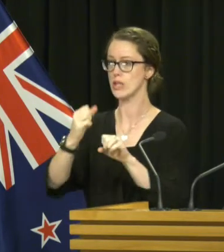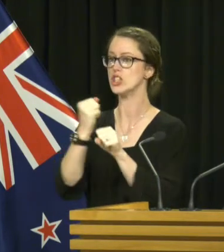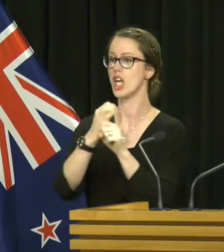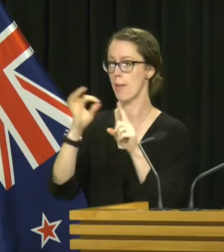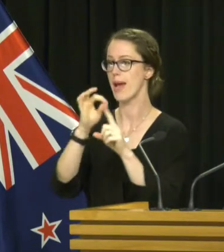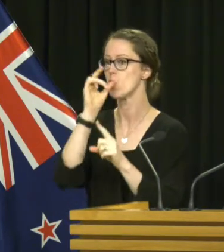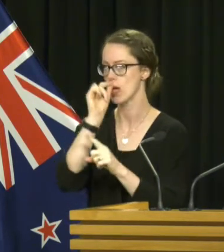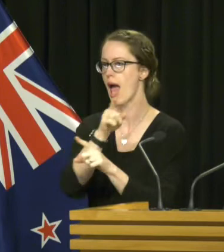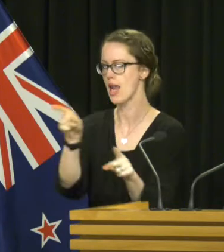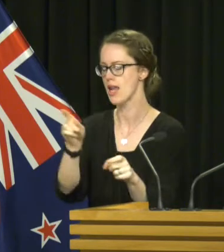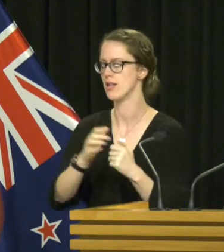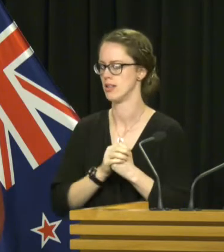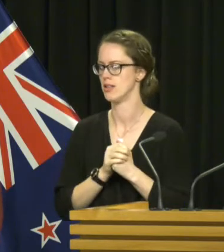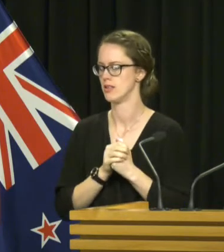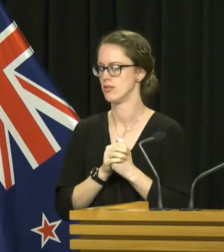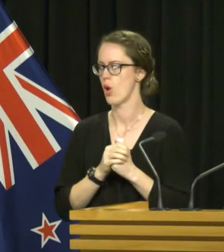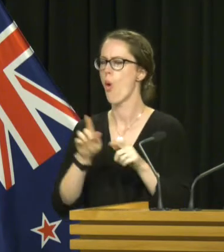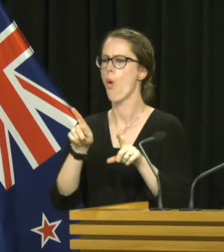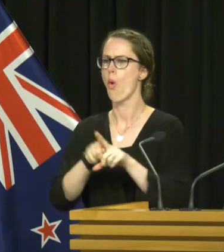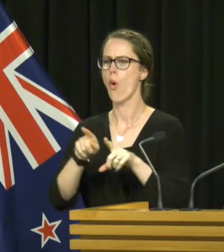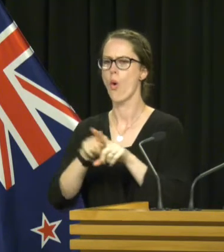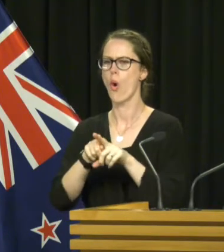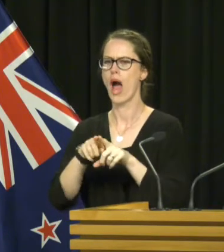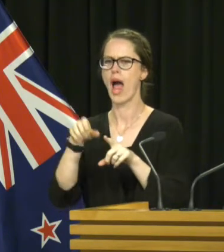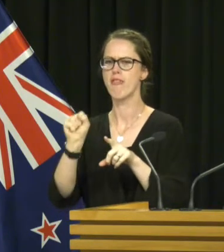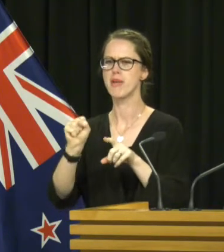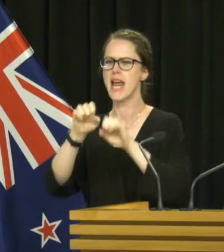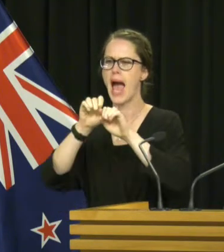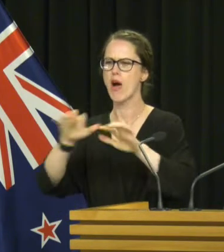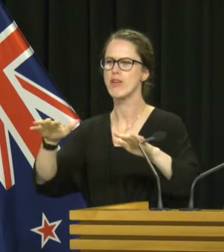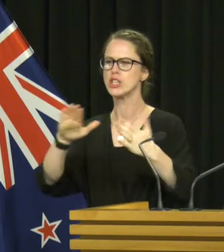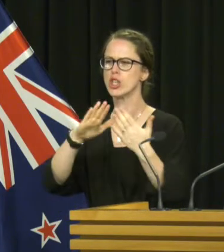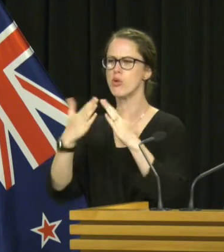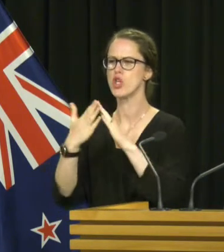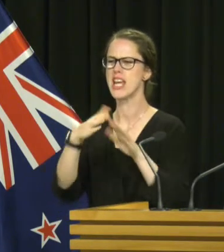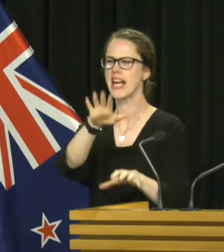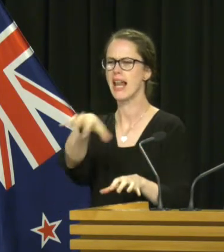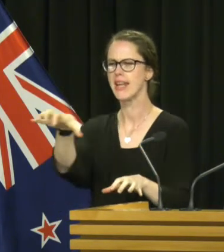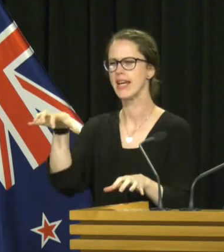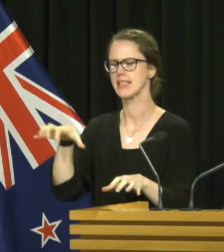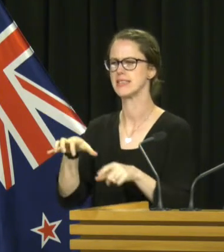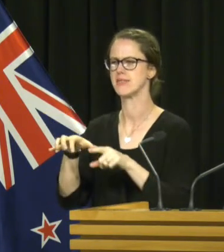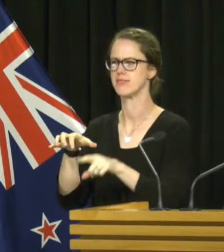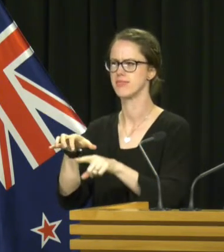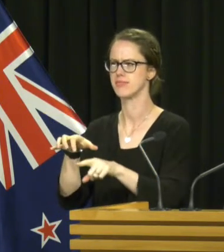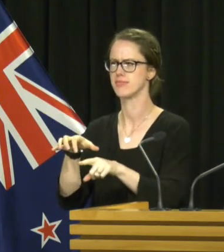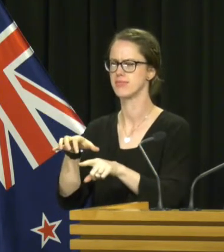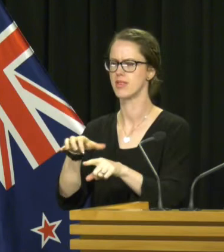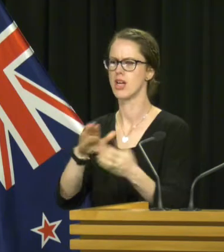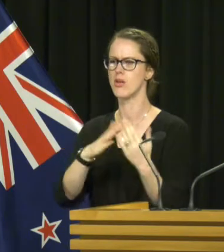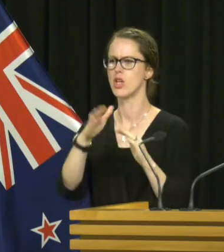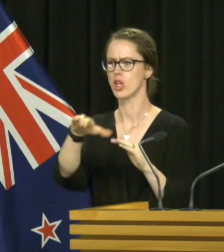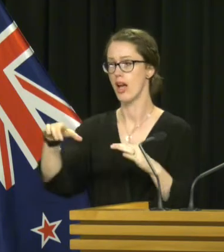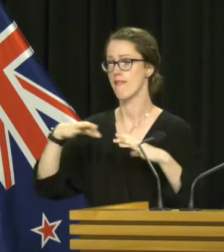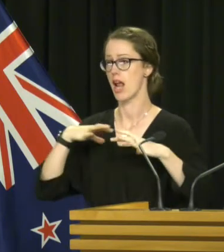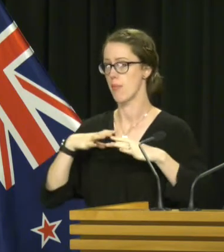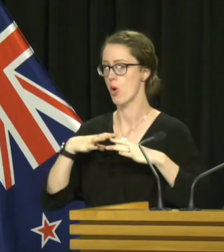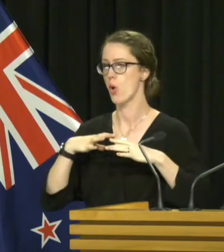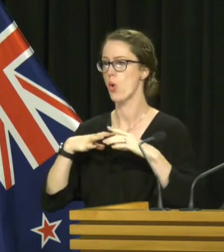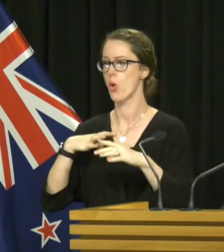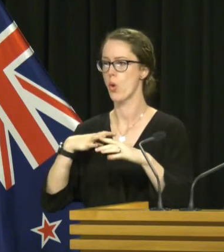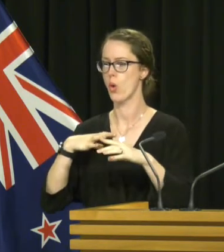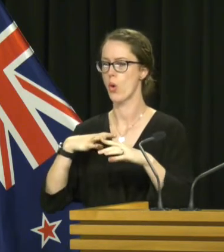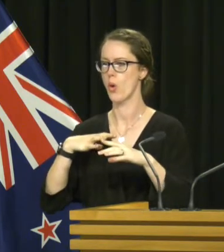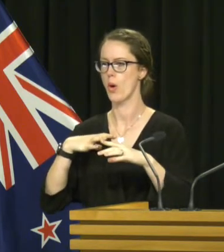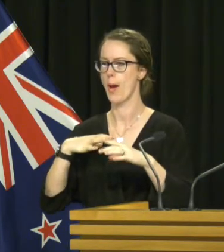GP. And also there's been outreach community clinics. Community clinics are available in the